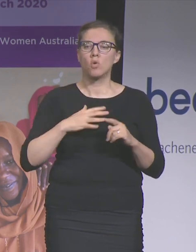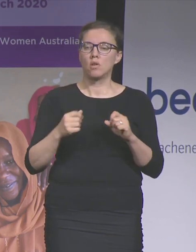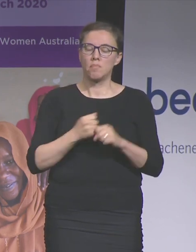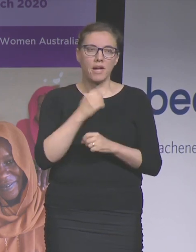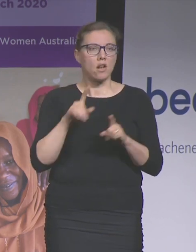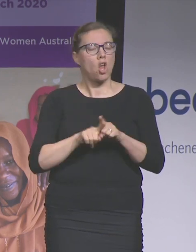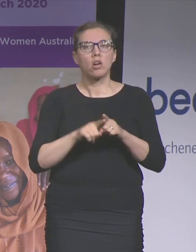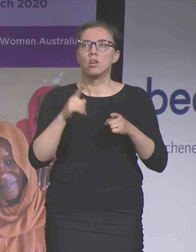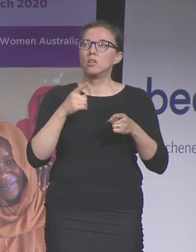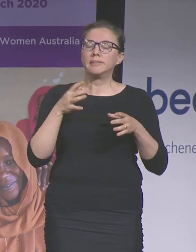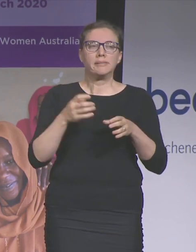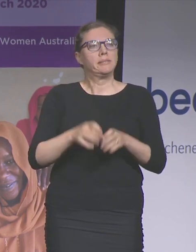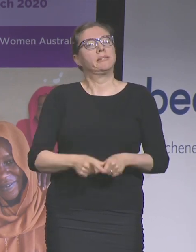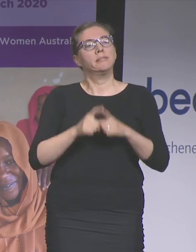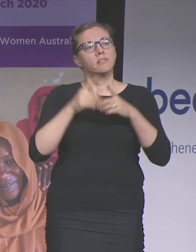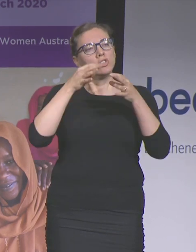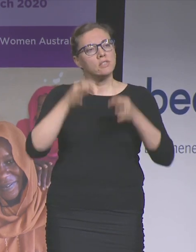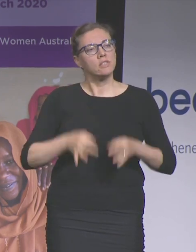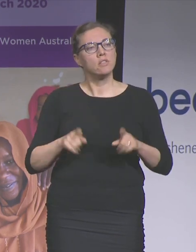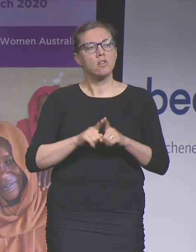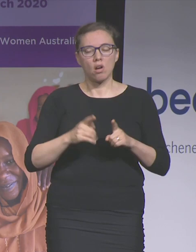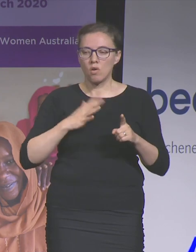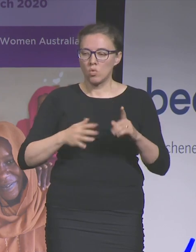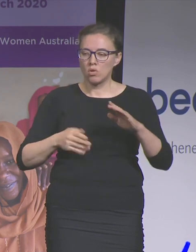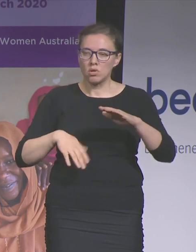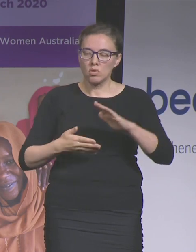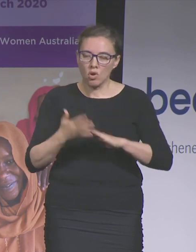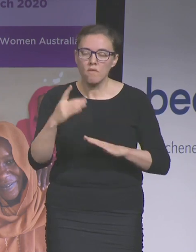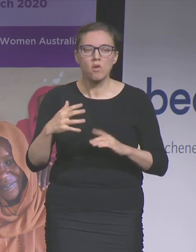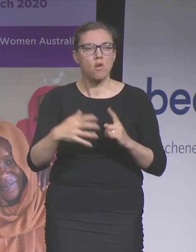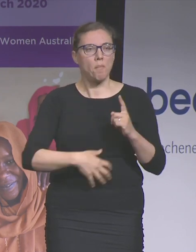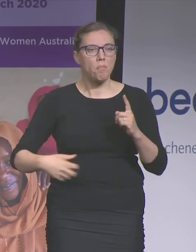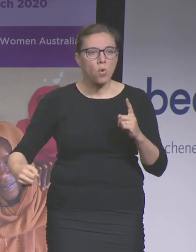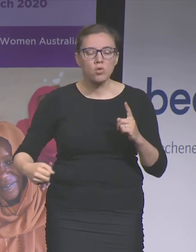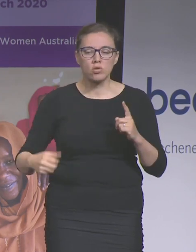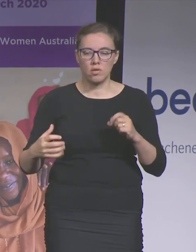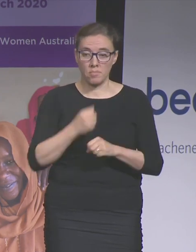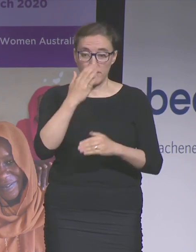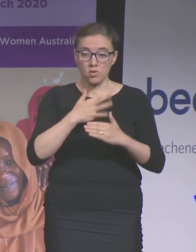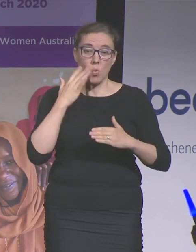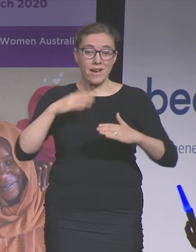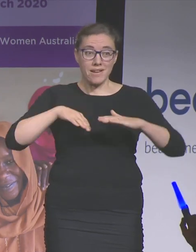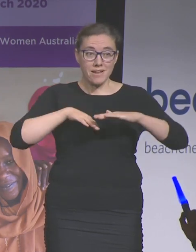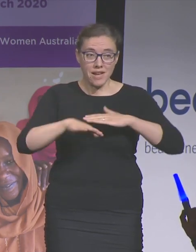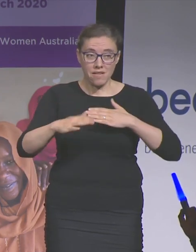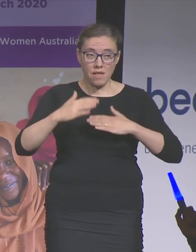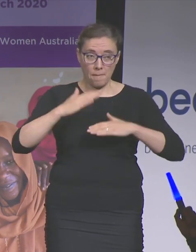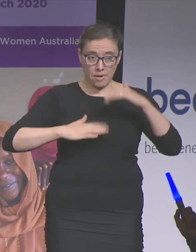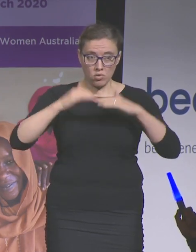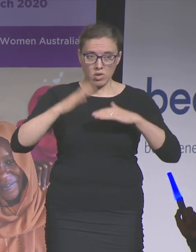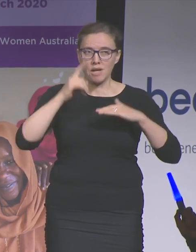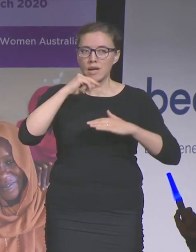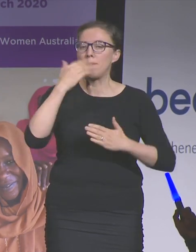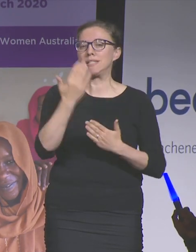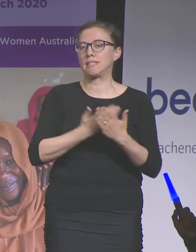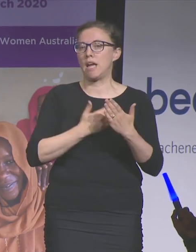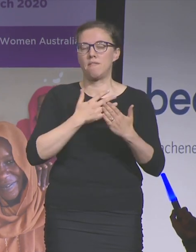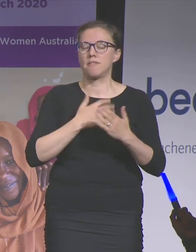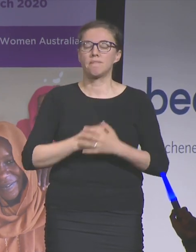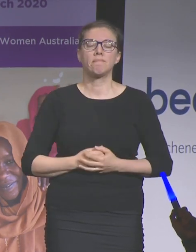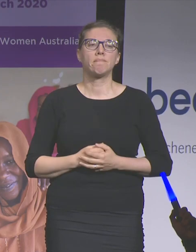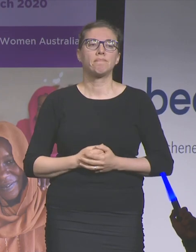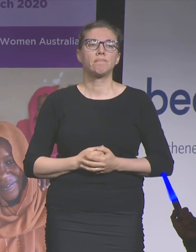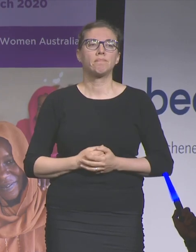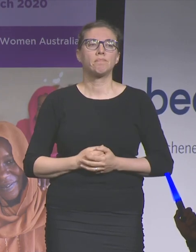choices and I urge all my state colleagues many of whom are who are here today and I thank you for your attendance to support these efforts to allow